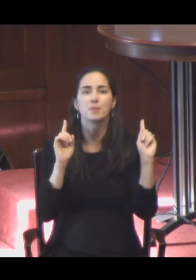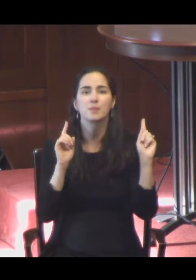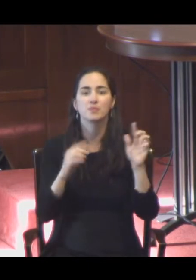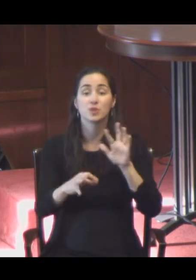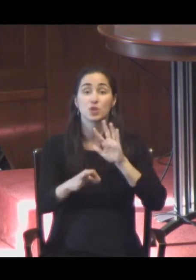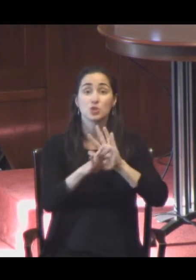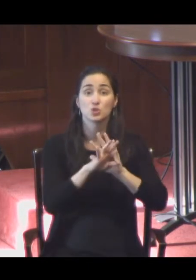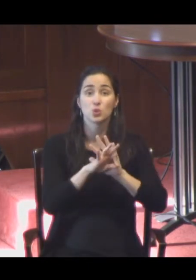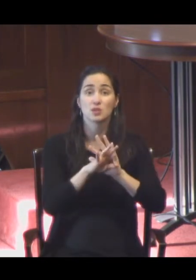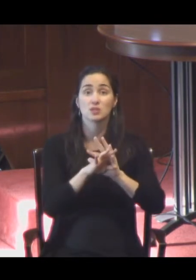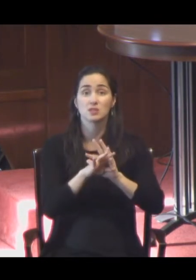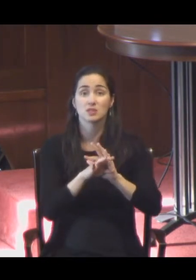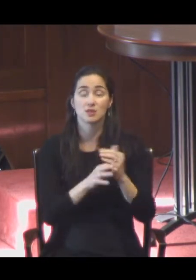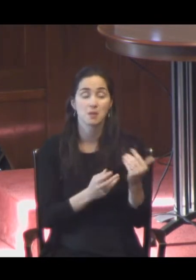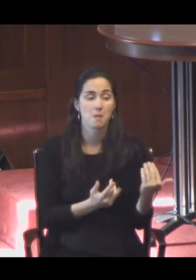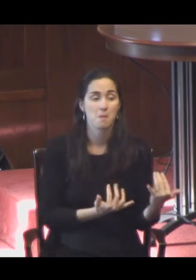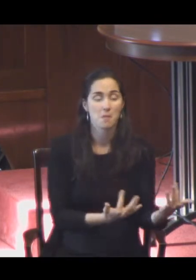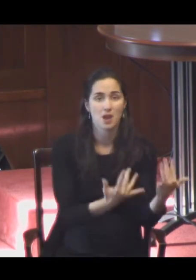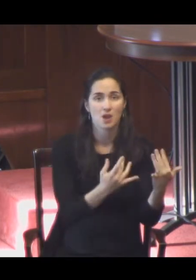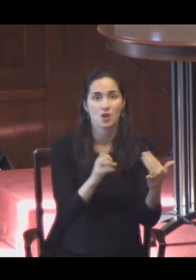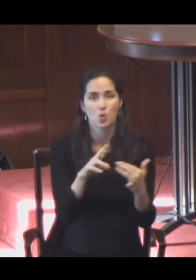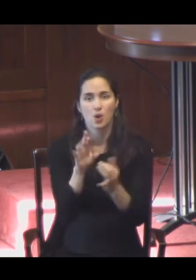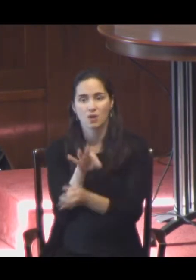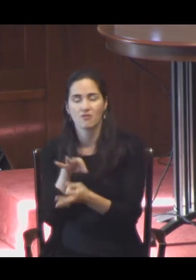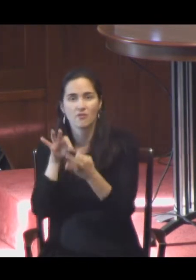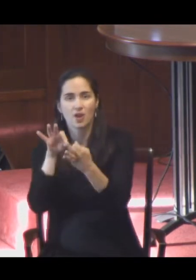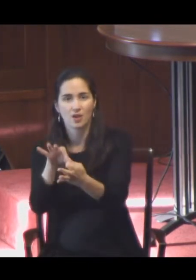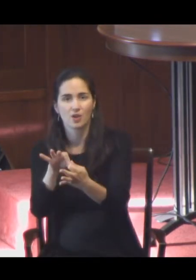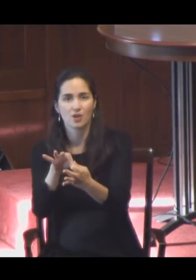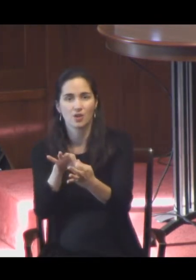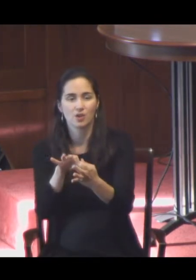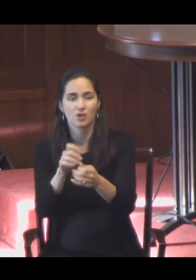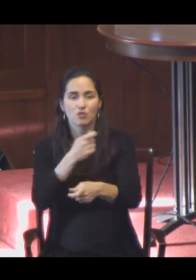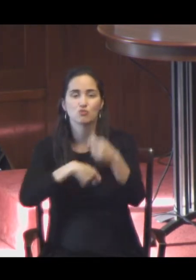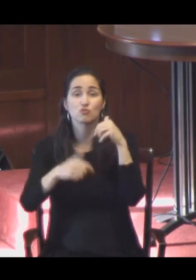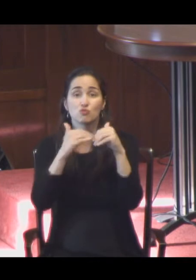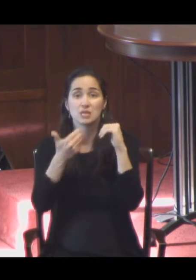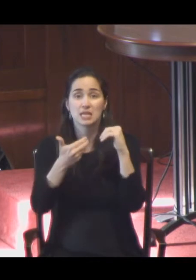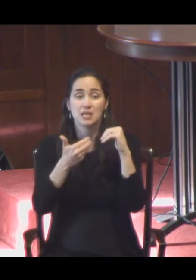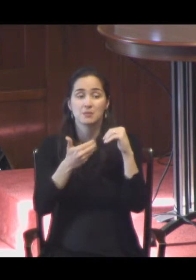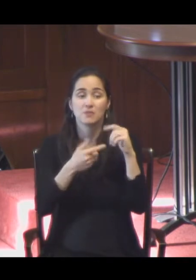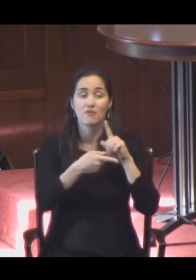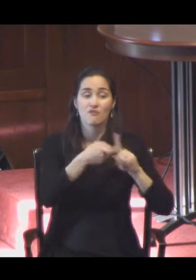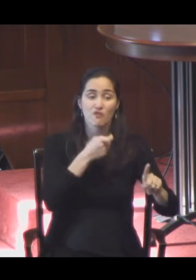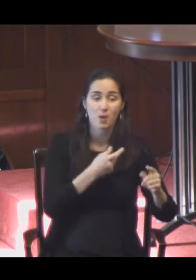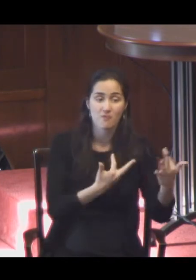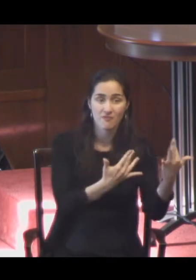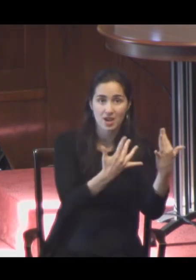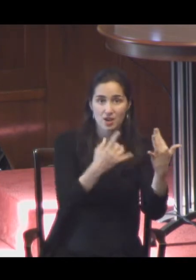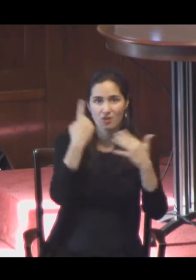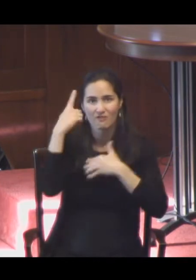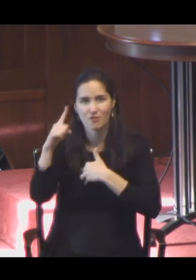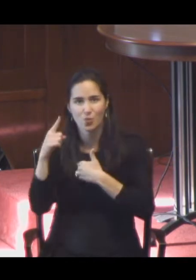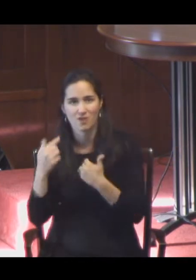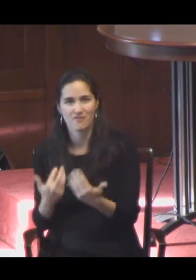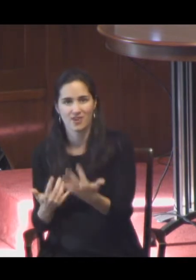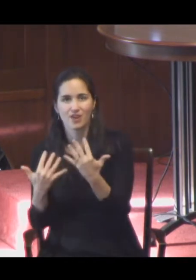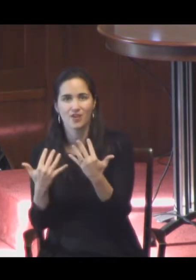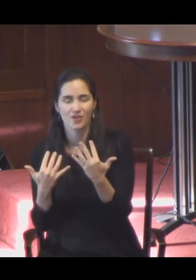or pyre to be redeemed from fire by fire. So he's actually describing the falling of those bombs. The dove descending breaks the air